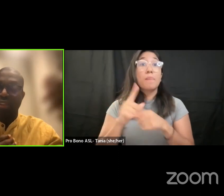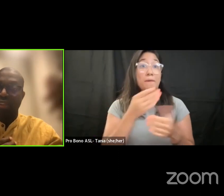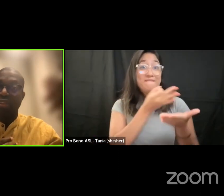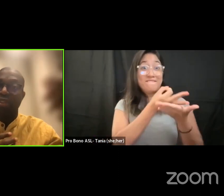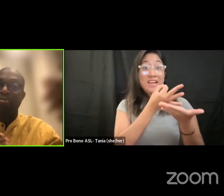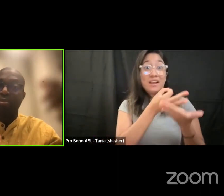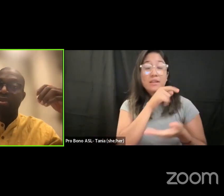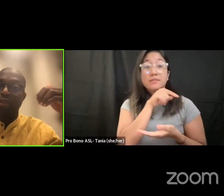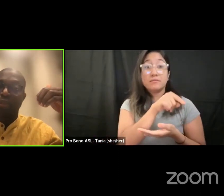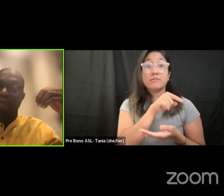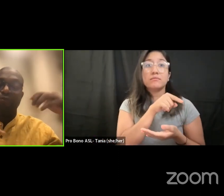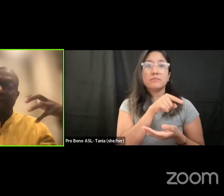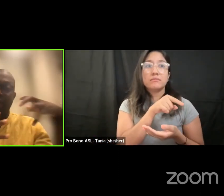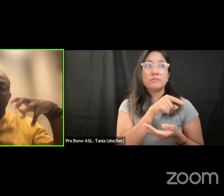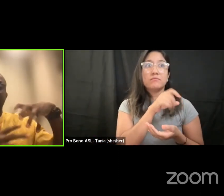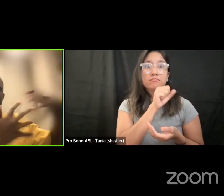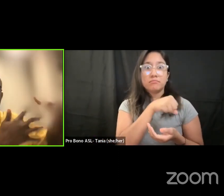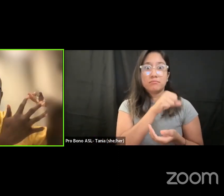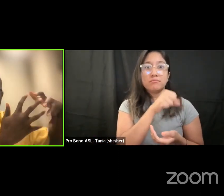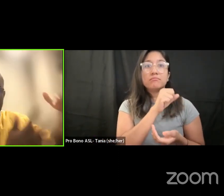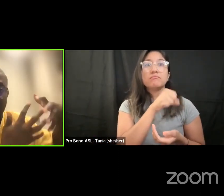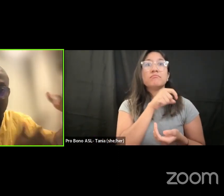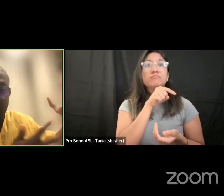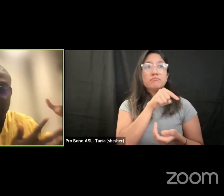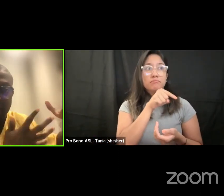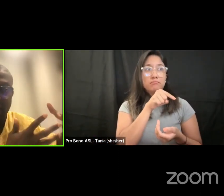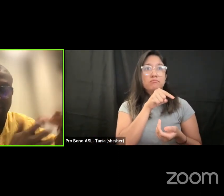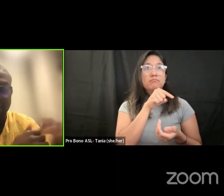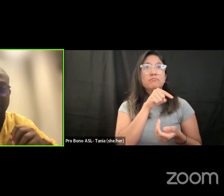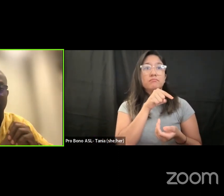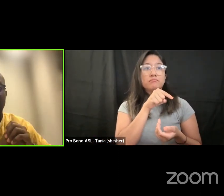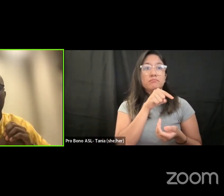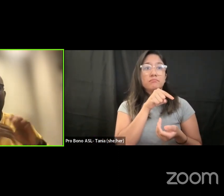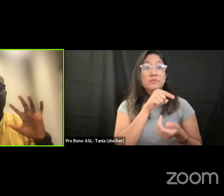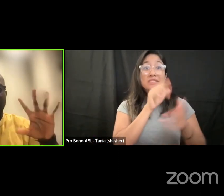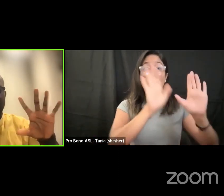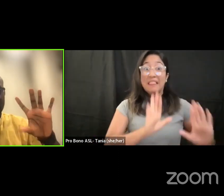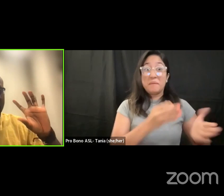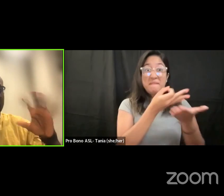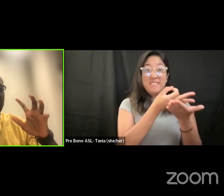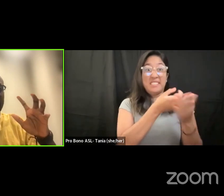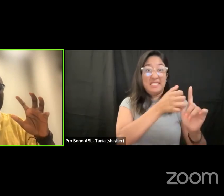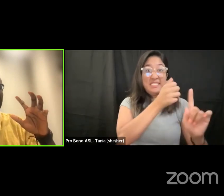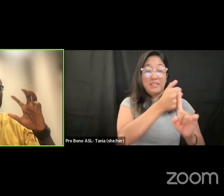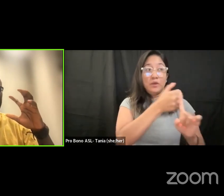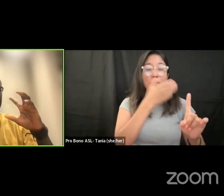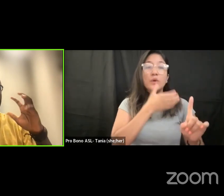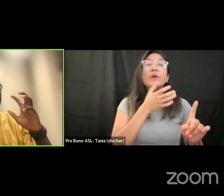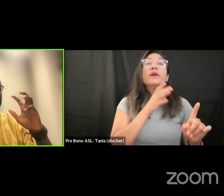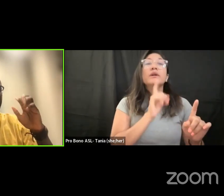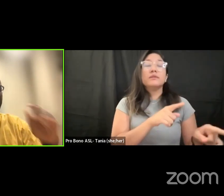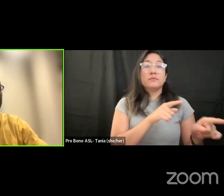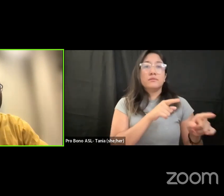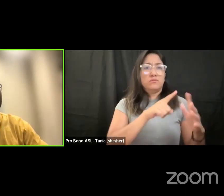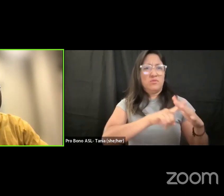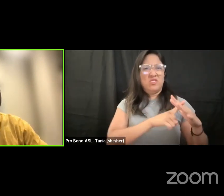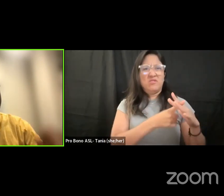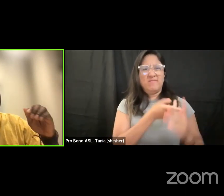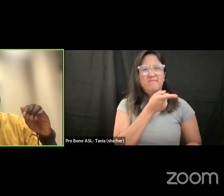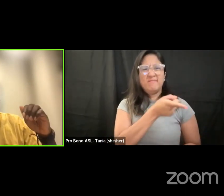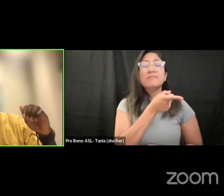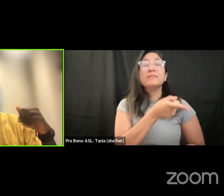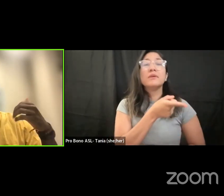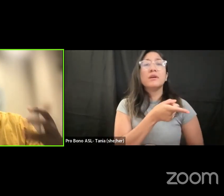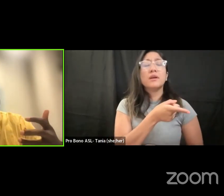is strictly is is beyond uh finally there's also the you know climate finance itself i'd like you to just start from there in terms of how do